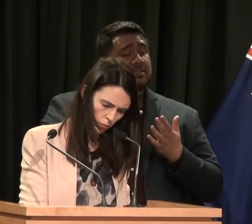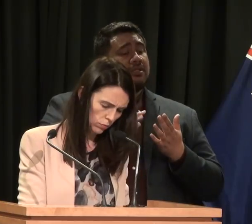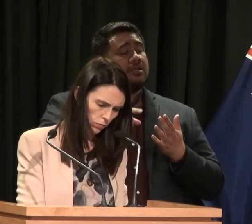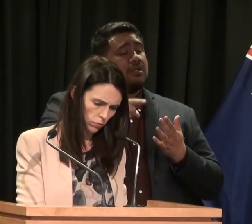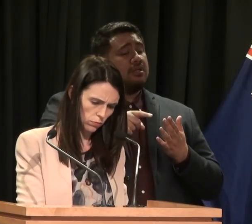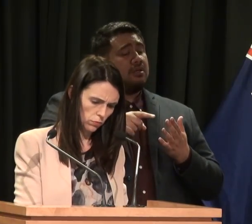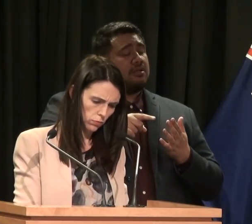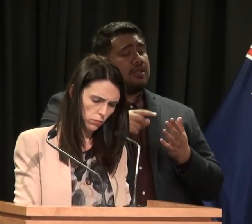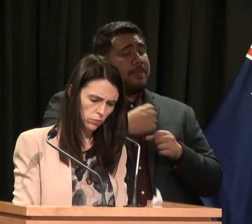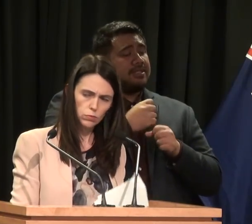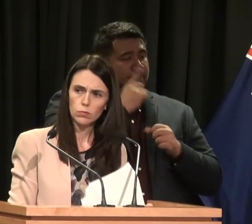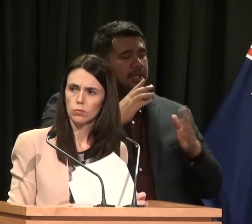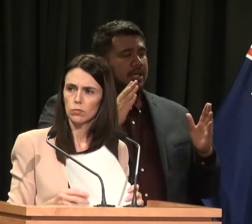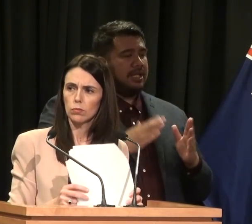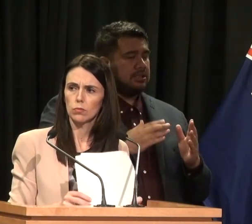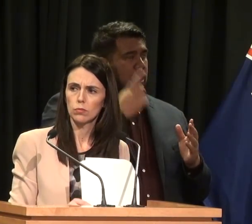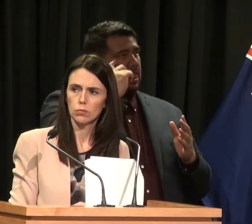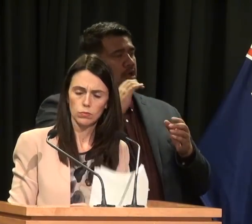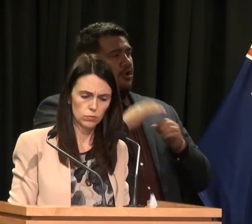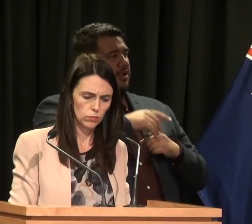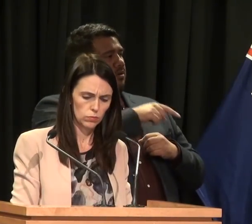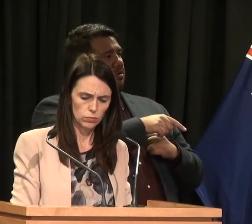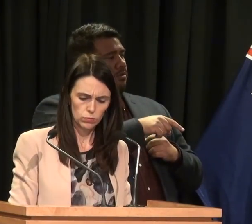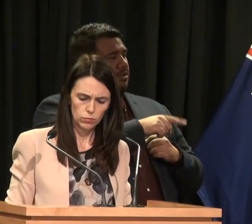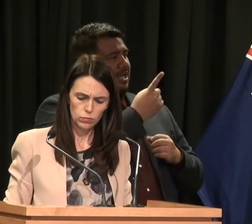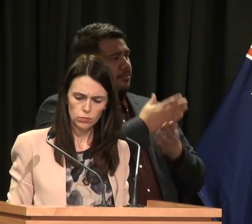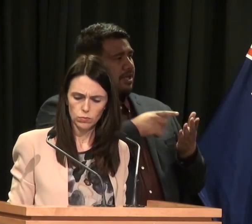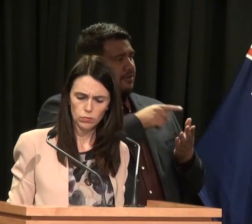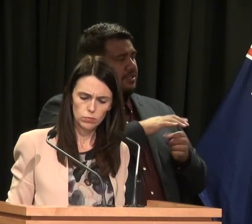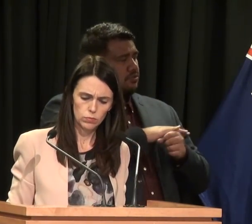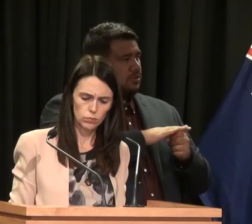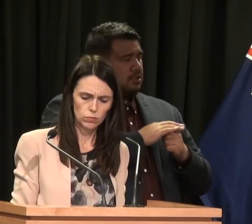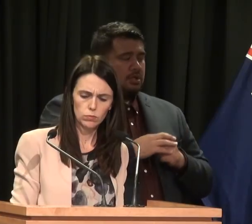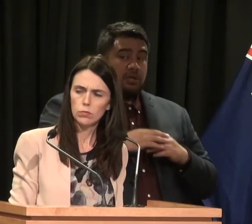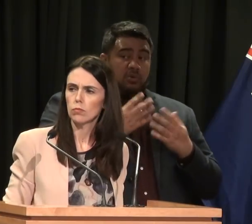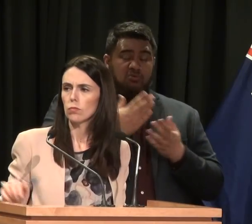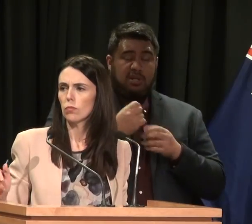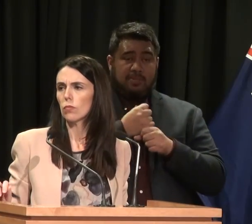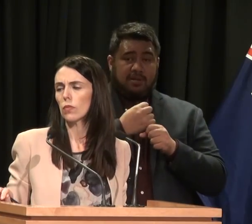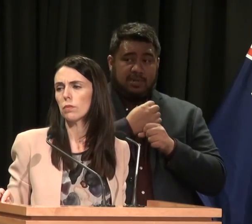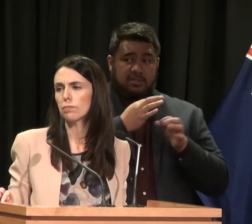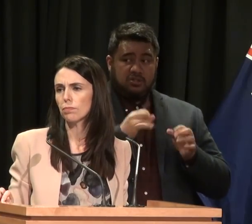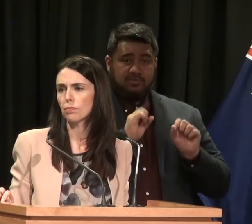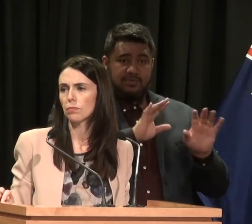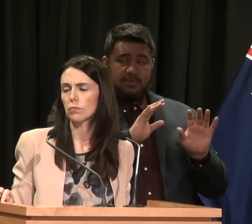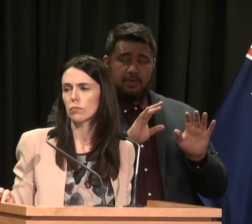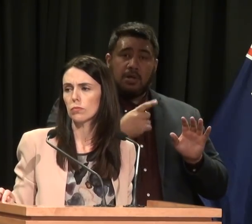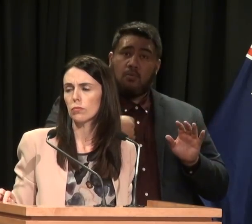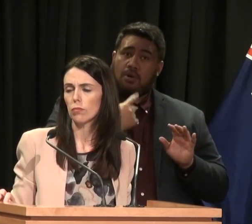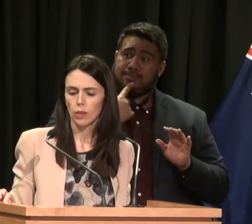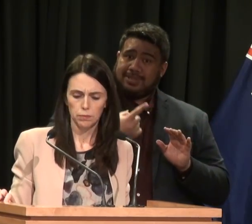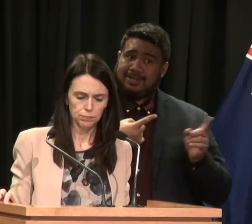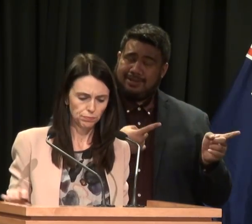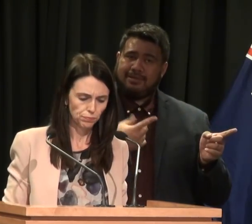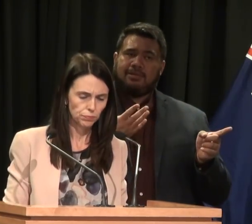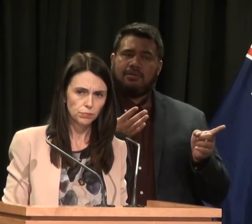adequacy? Well, clearly that's a matter for the bank and the regime that we have is that they make that decision. What I'm saying is that there is a